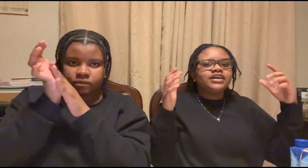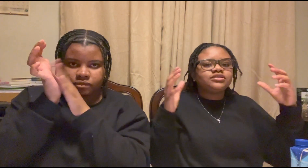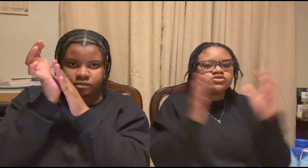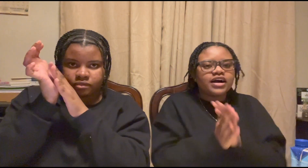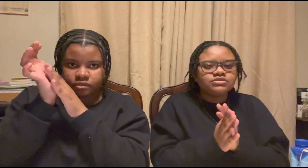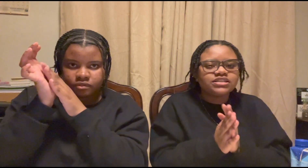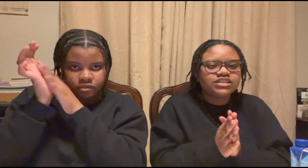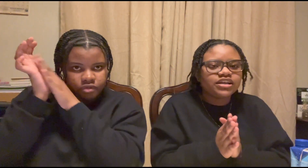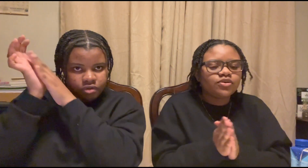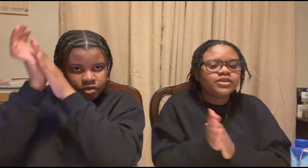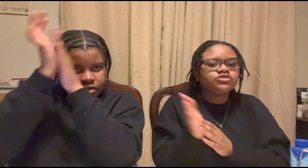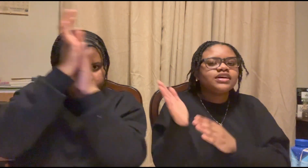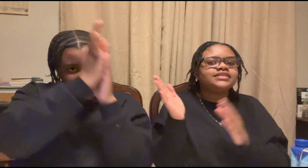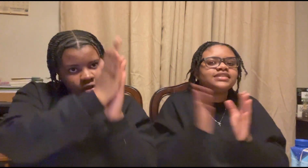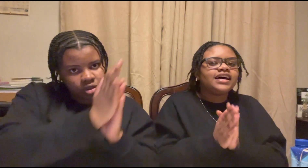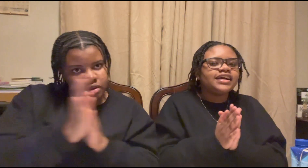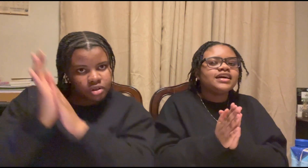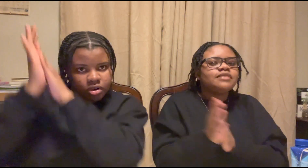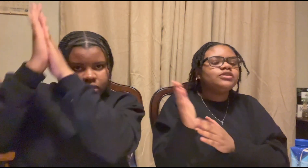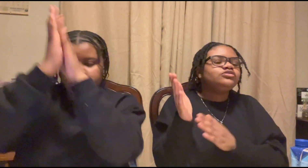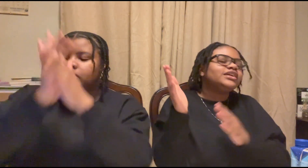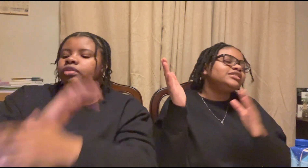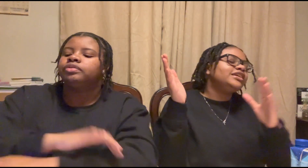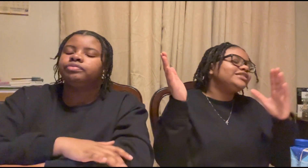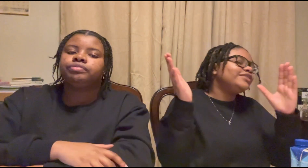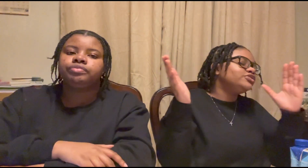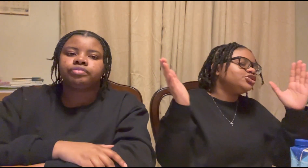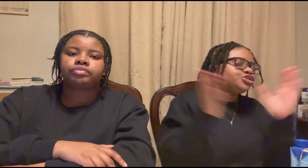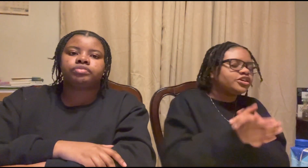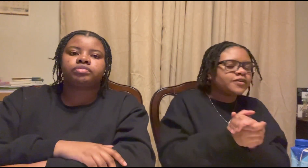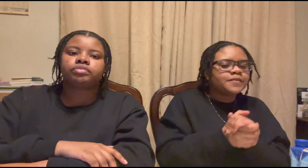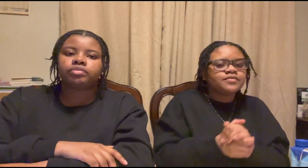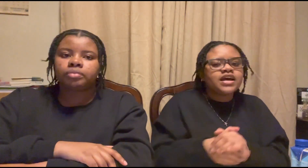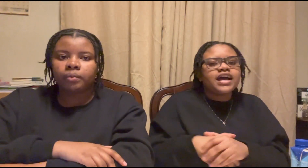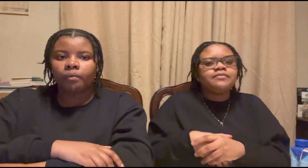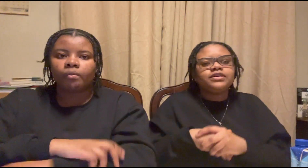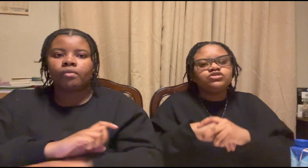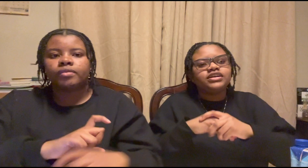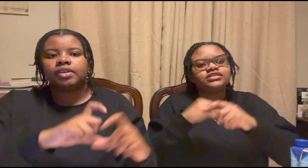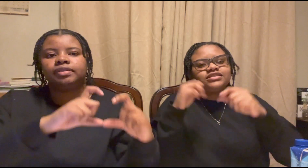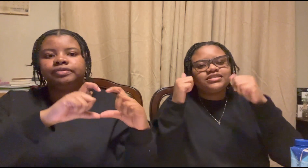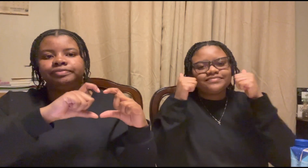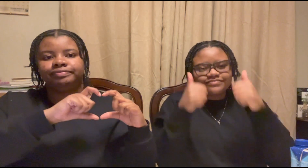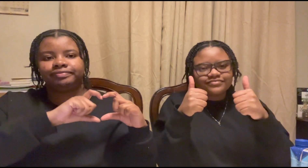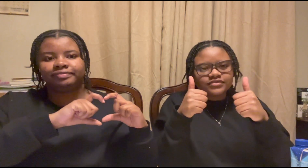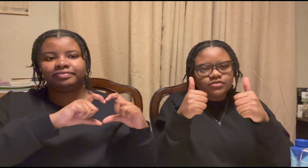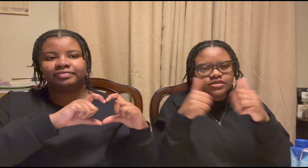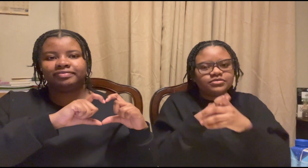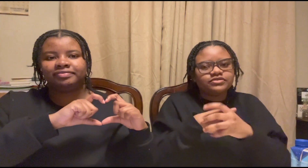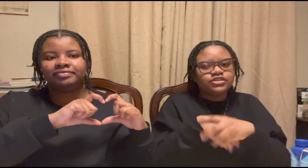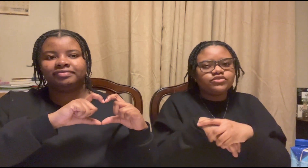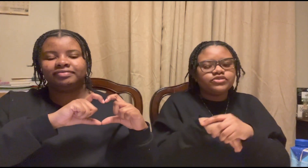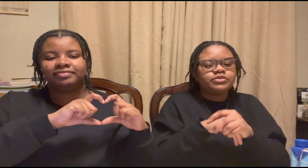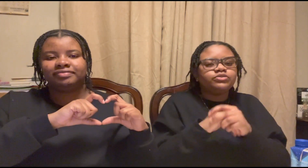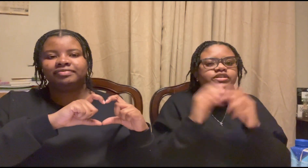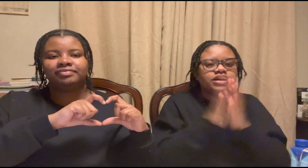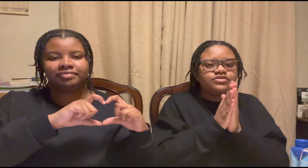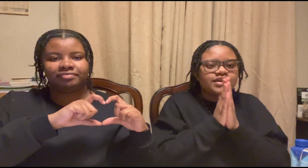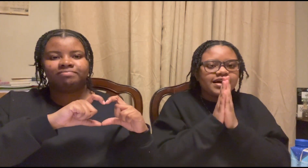guys subscribe to the channel make sure you guys like make sure you guys hit give us a share and make sure you guys thumbs up the video you feel me we love you guys